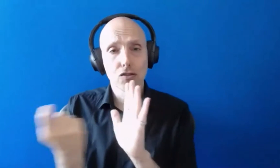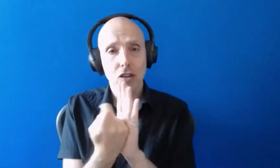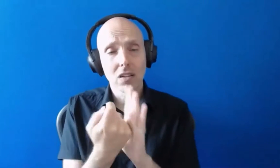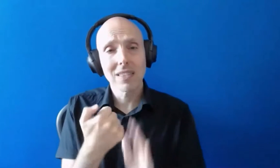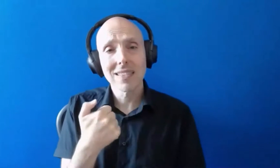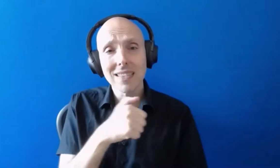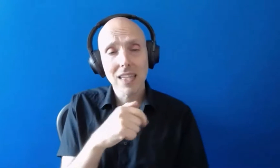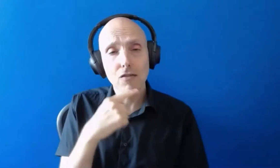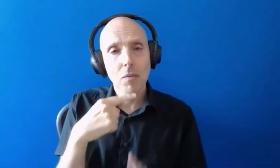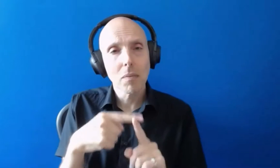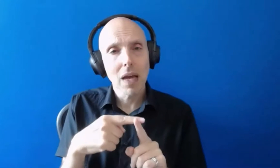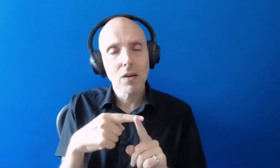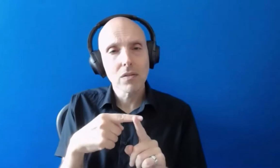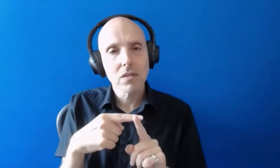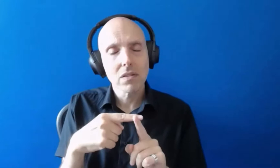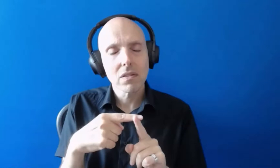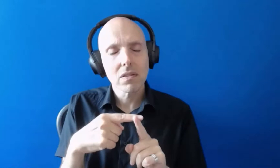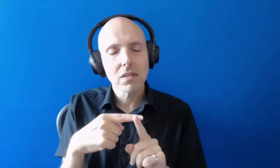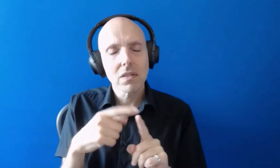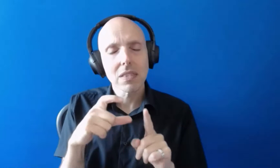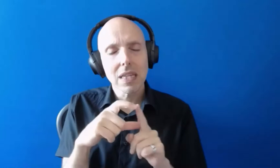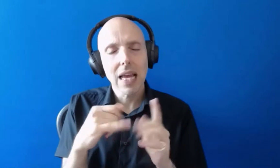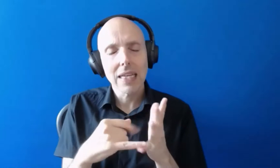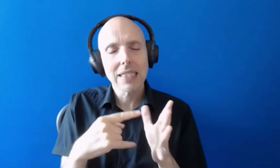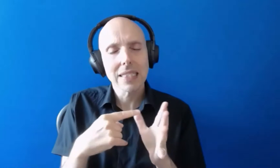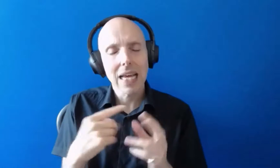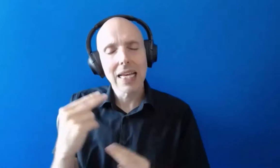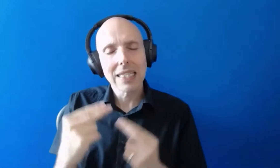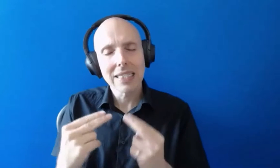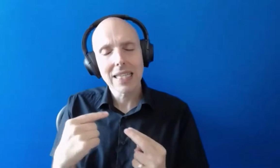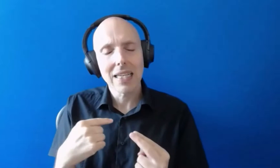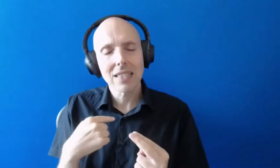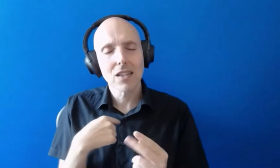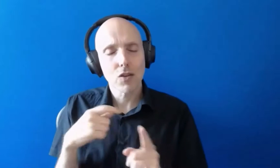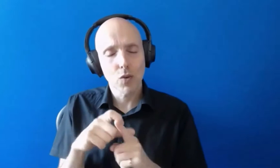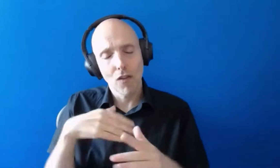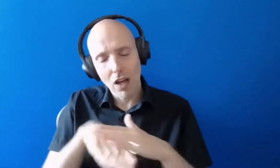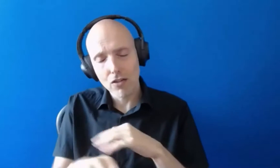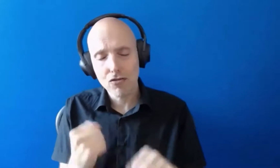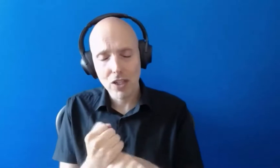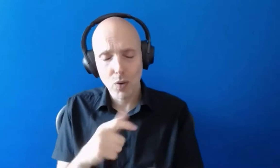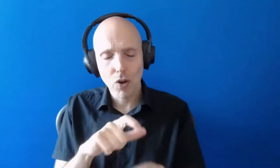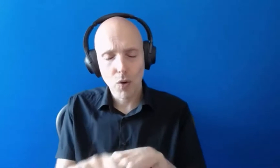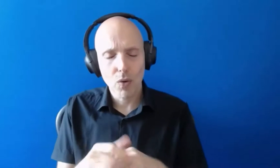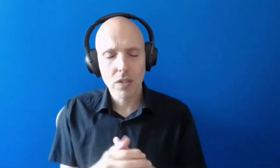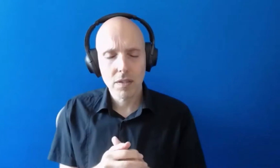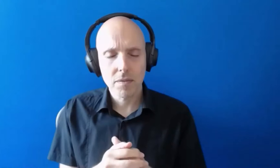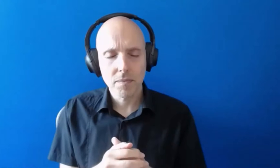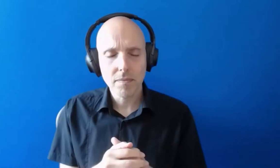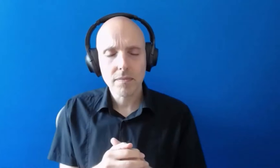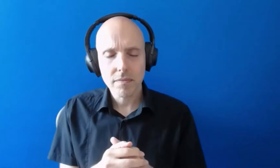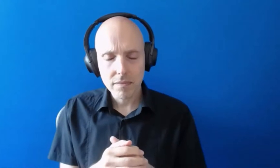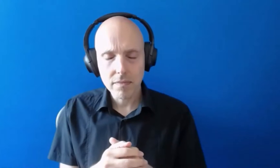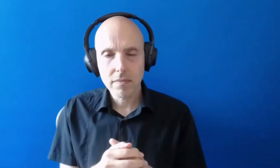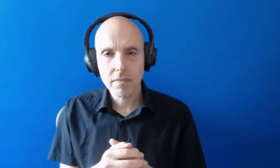plus um dsa assess my daughter for her undergraduate course do we respond to the assessment